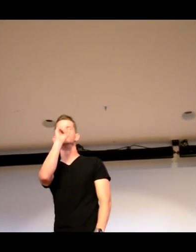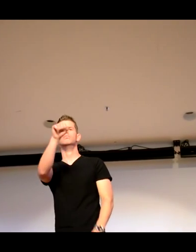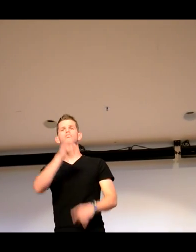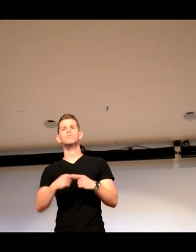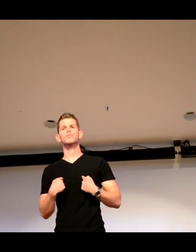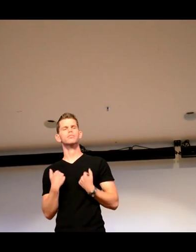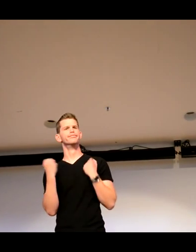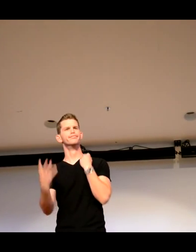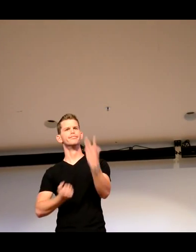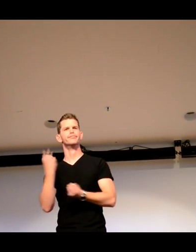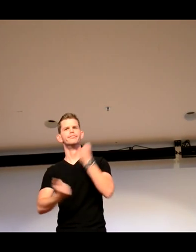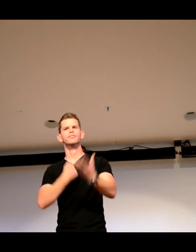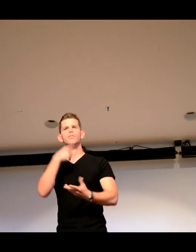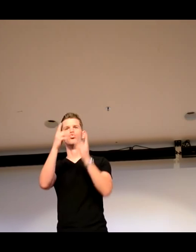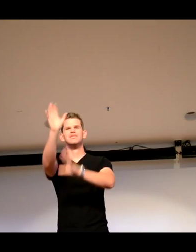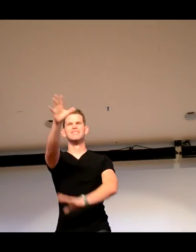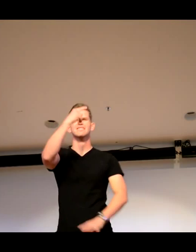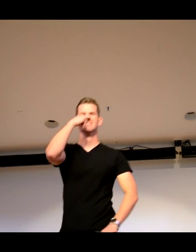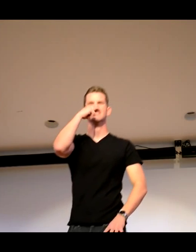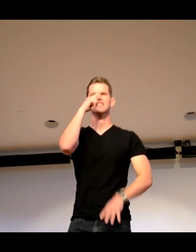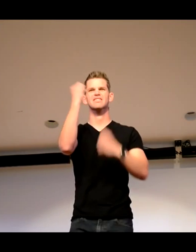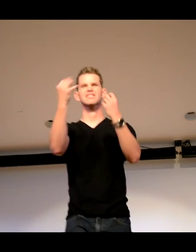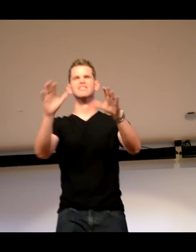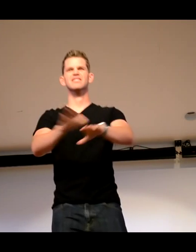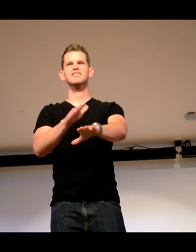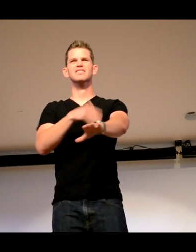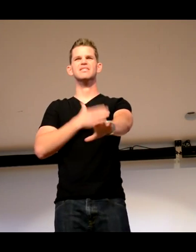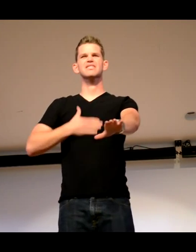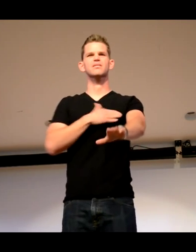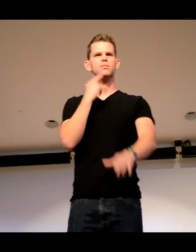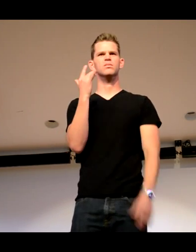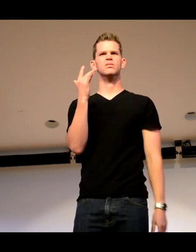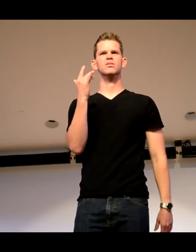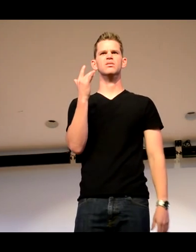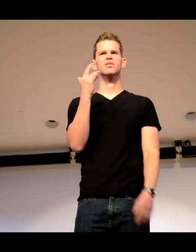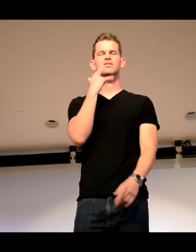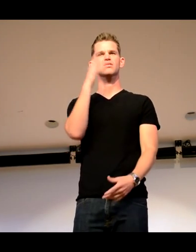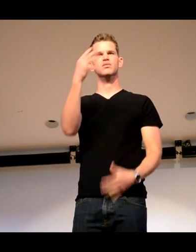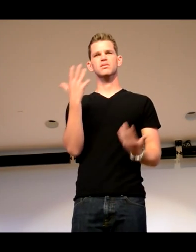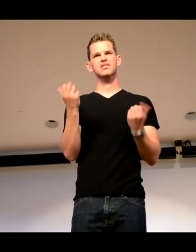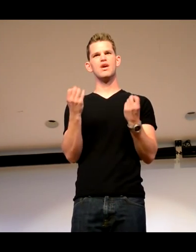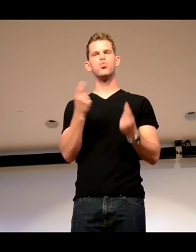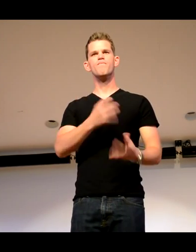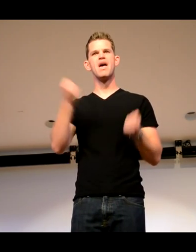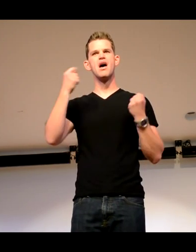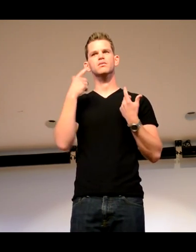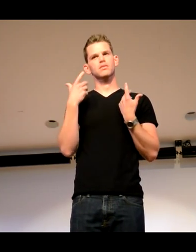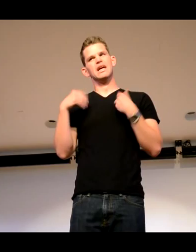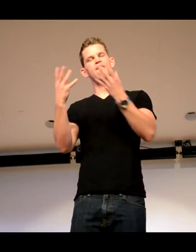you know, deaf, hearing actors, I think it's pretty easy. It's harder for deaf people, and sometimes they would say, okay, we want you to do this, we want you to that. You're signing too